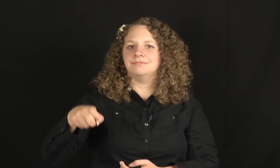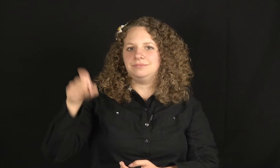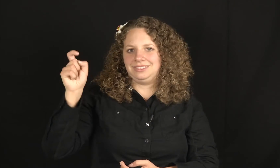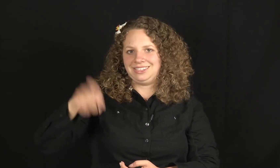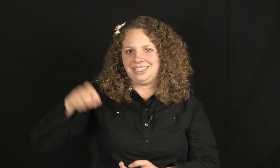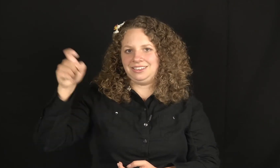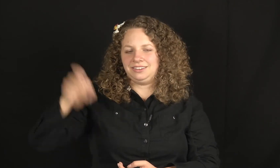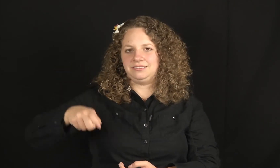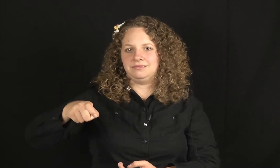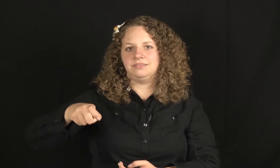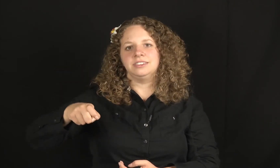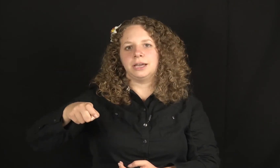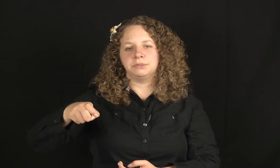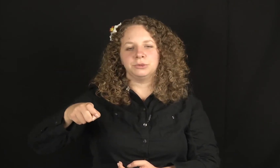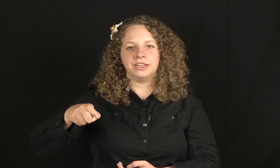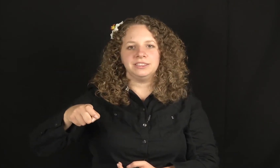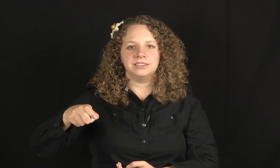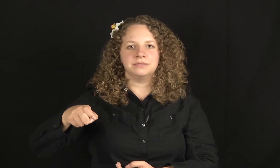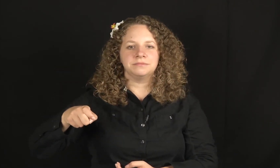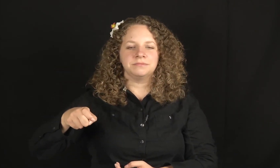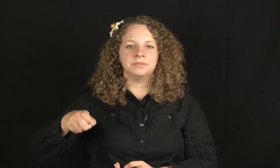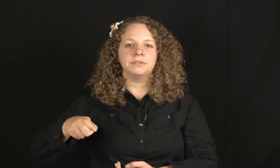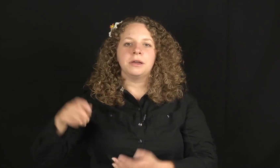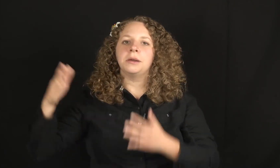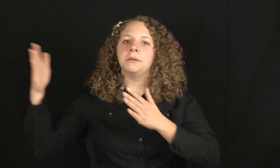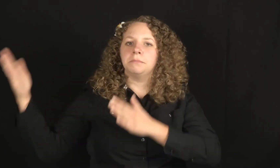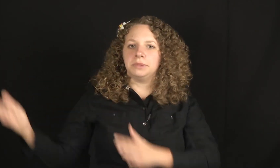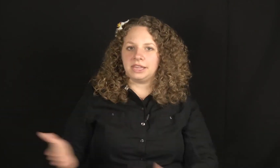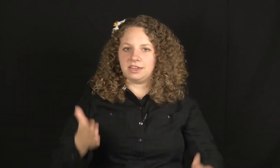Need. Taps twice. Plan.